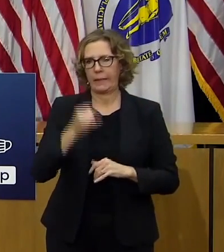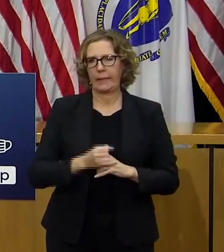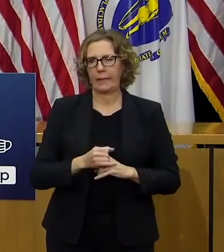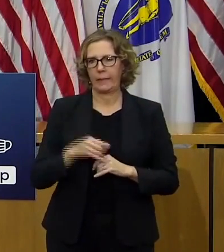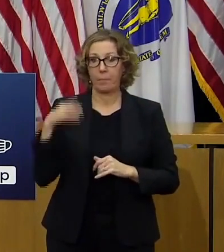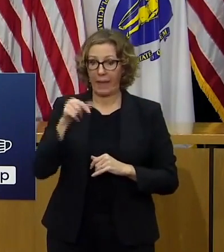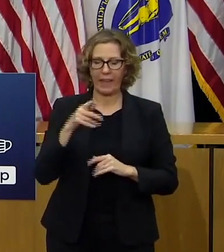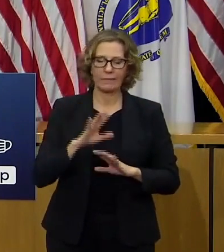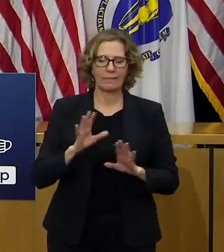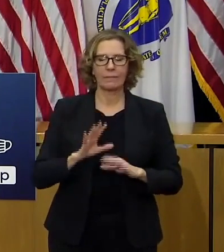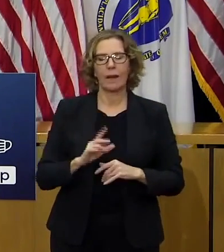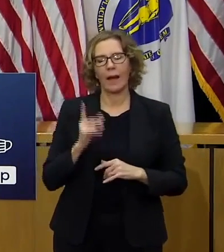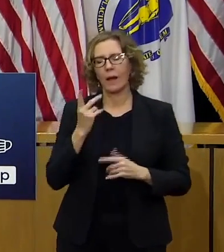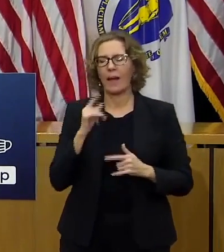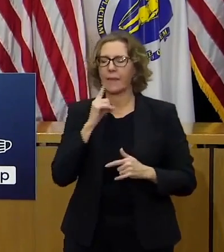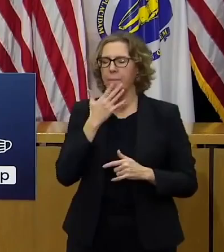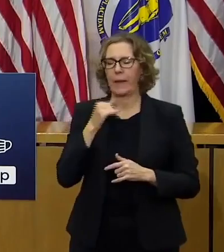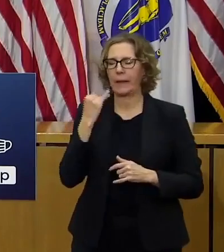okay folks